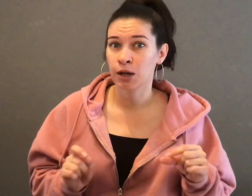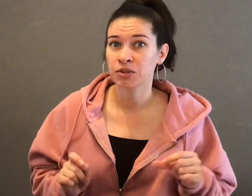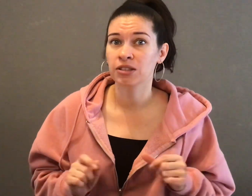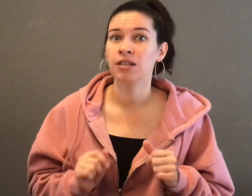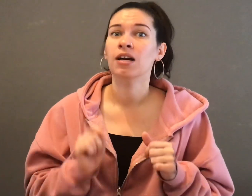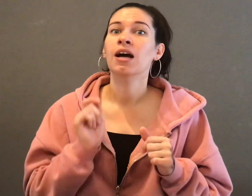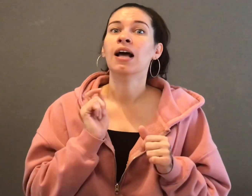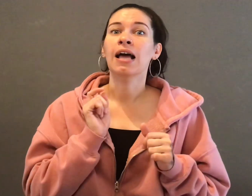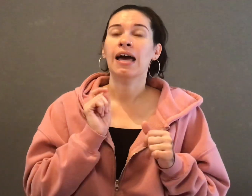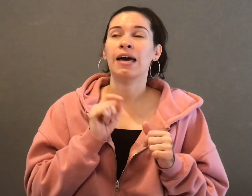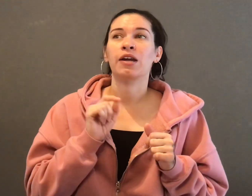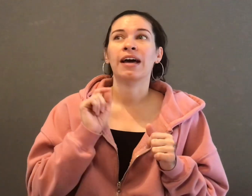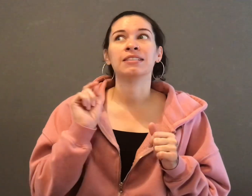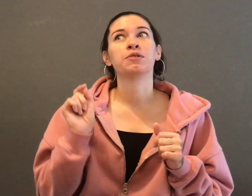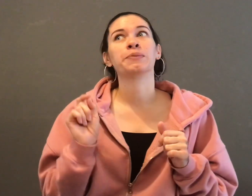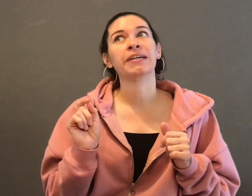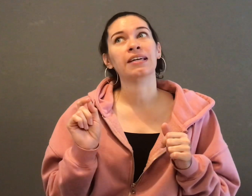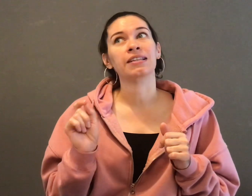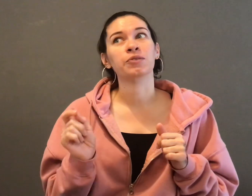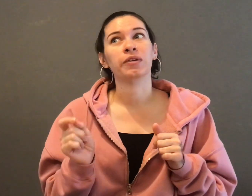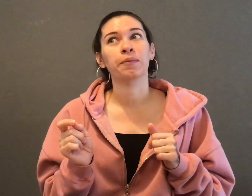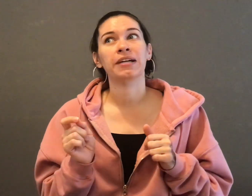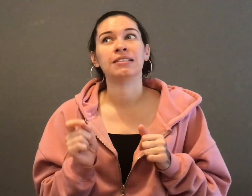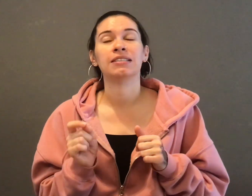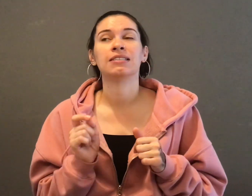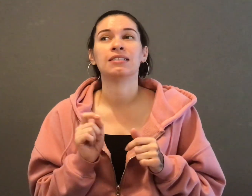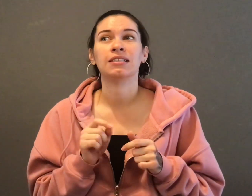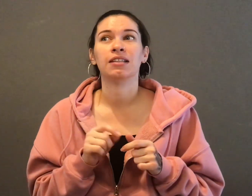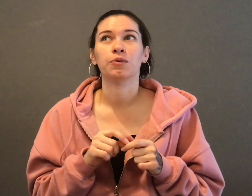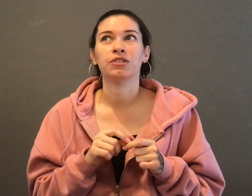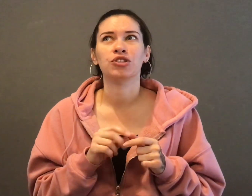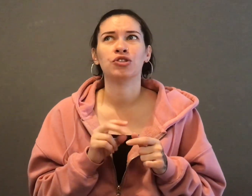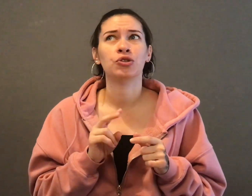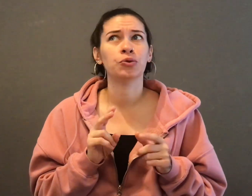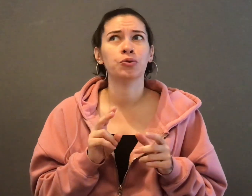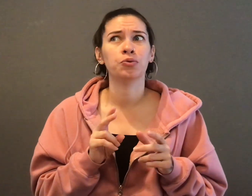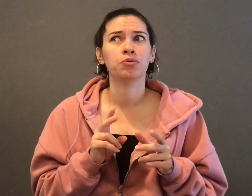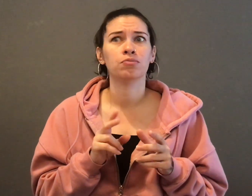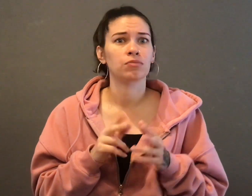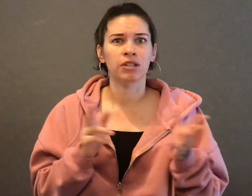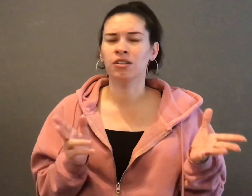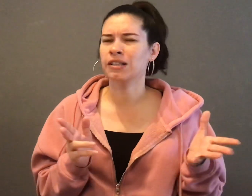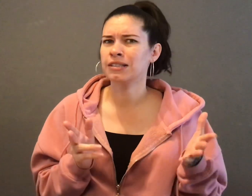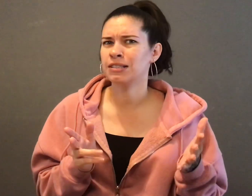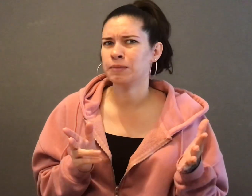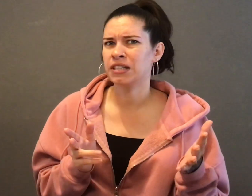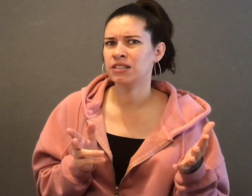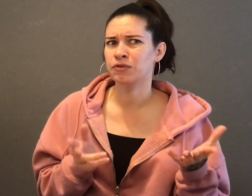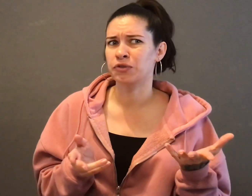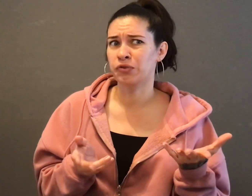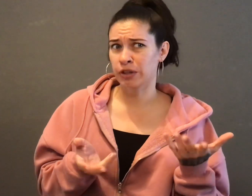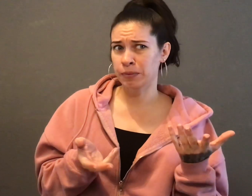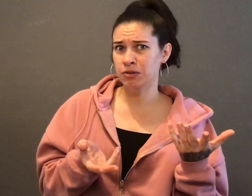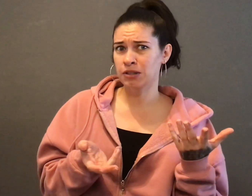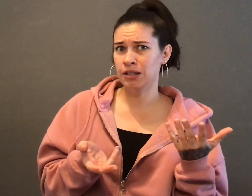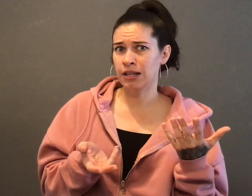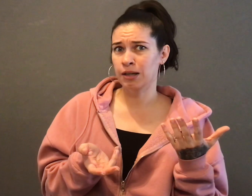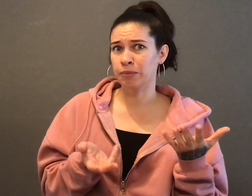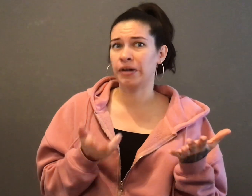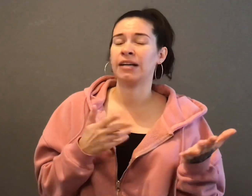option. And as I was picking this one up, I did see there was two look like the same tents for free posted online, but I